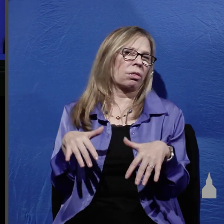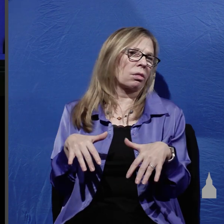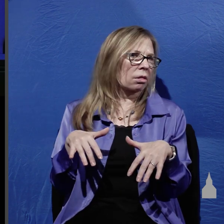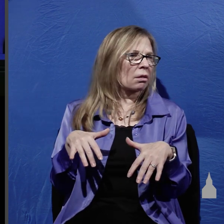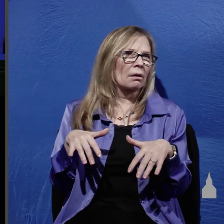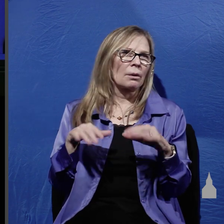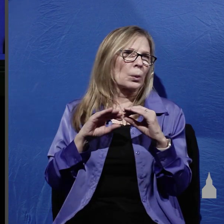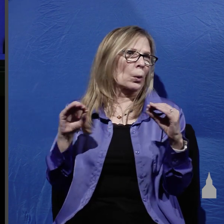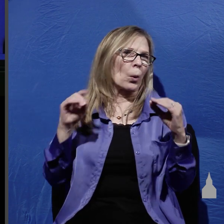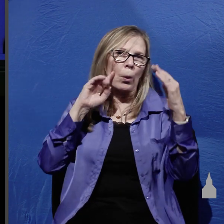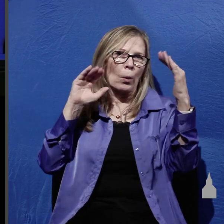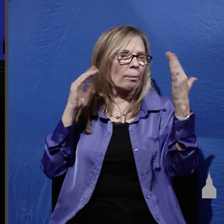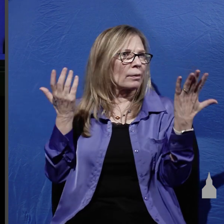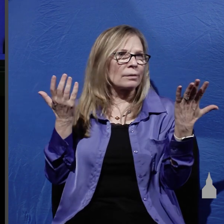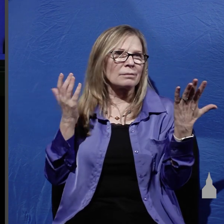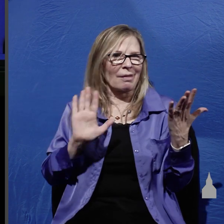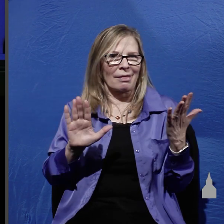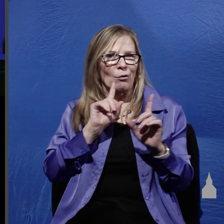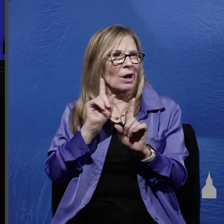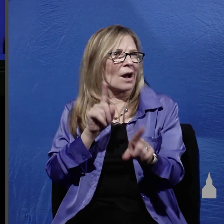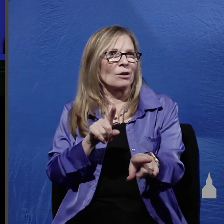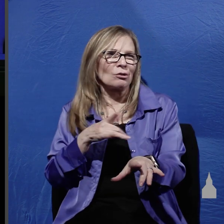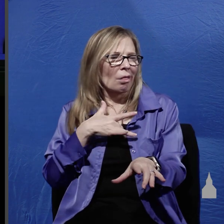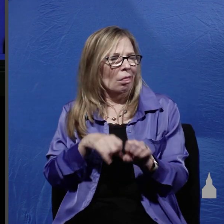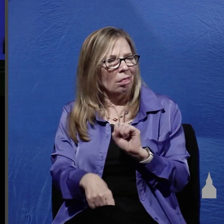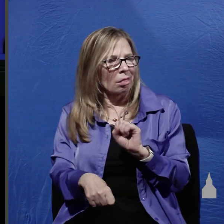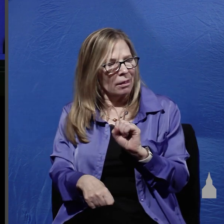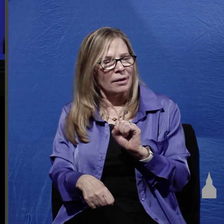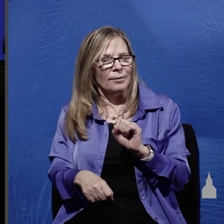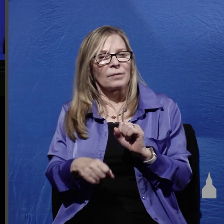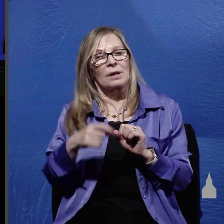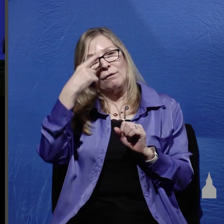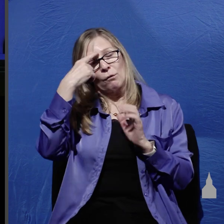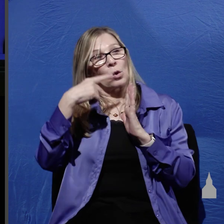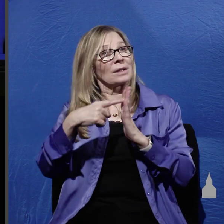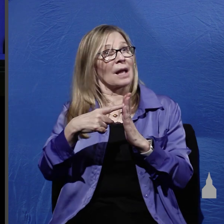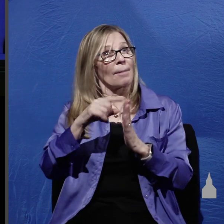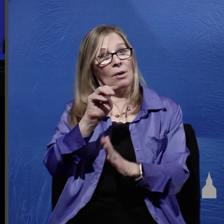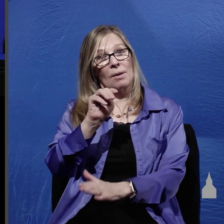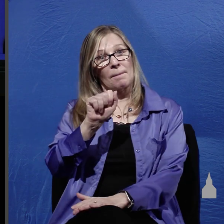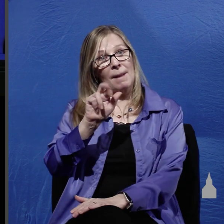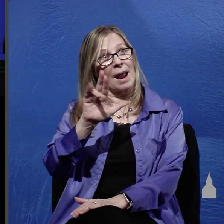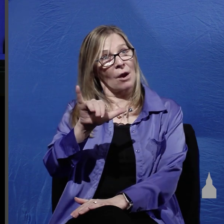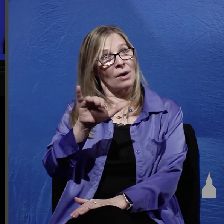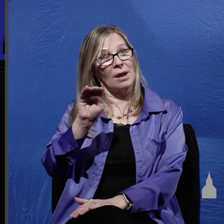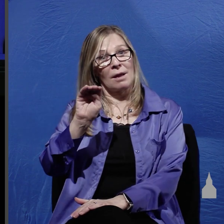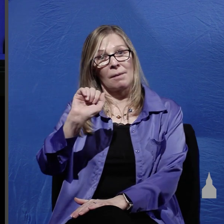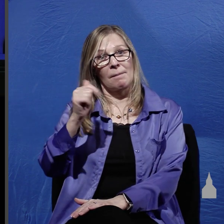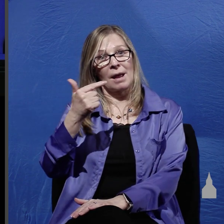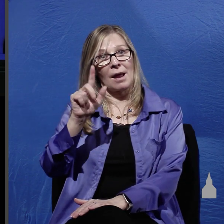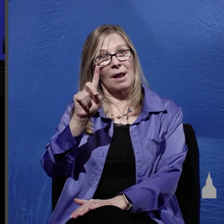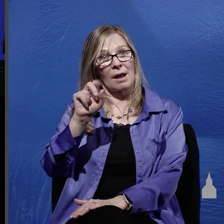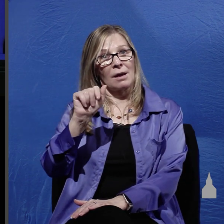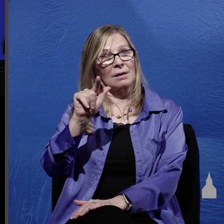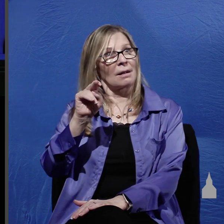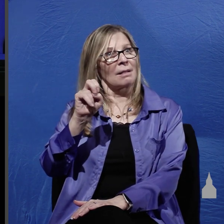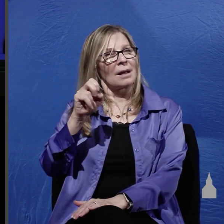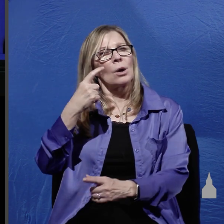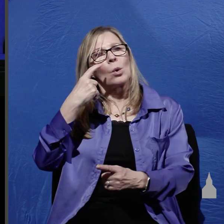reactions to his death this is why we see for example Mary Magdalene weeping uncontrollably weeping